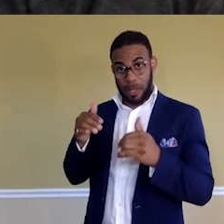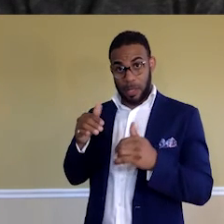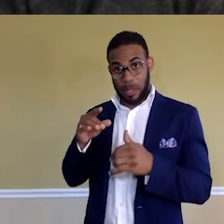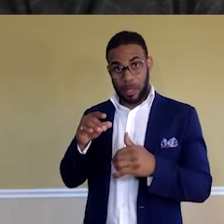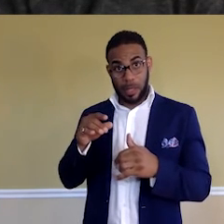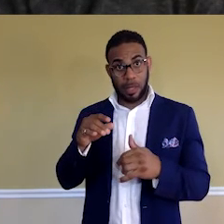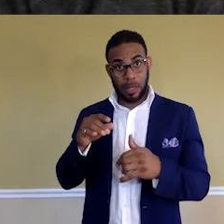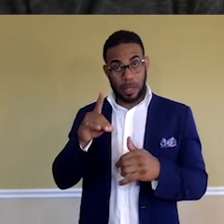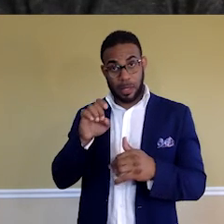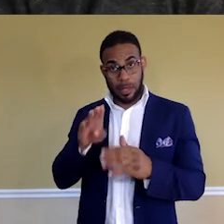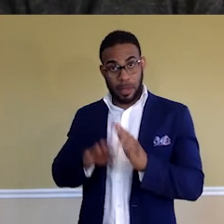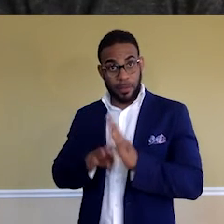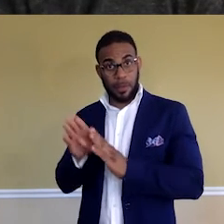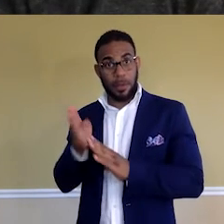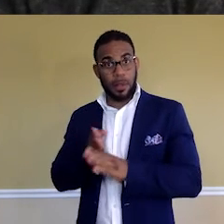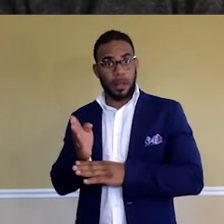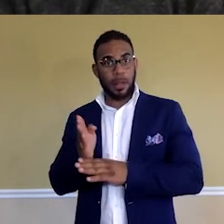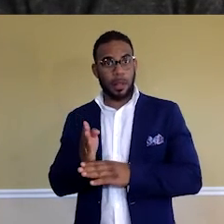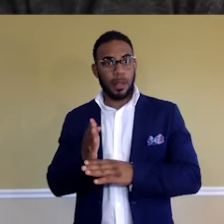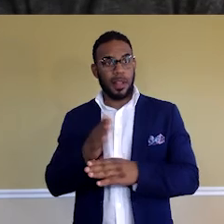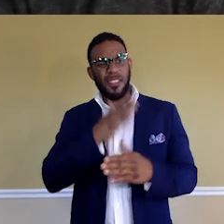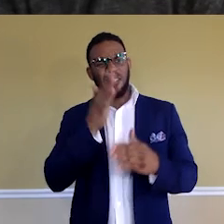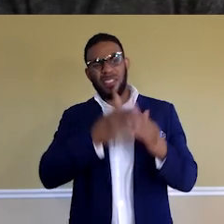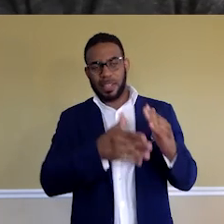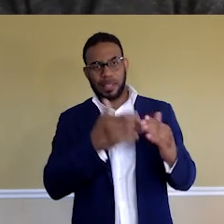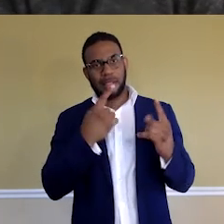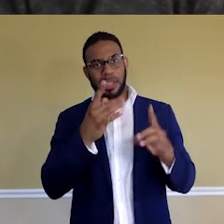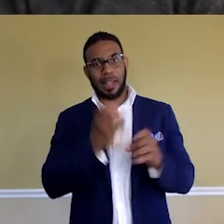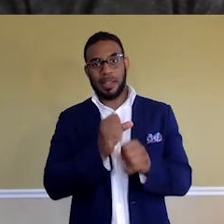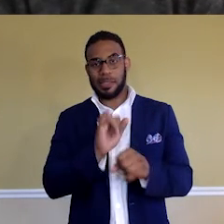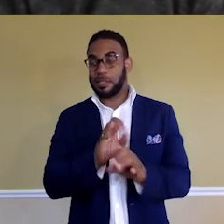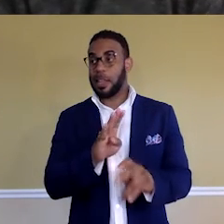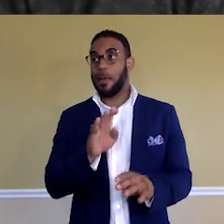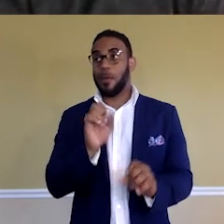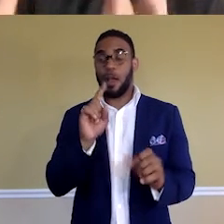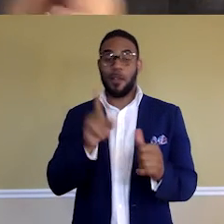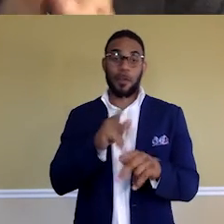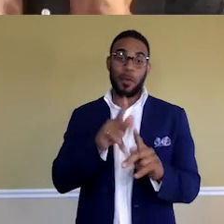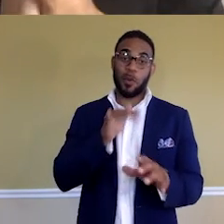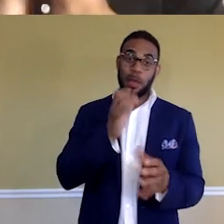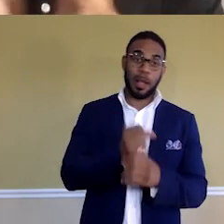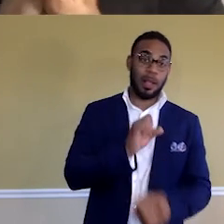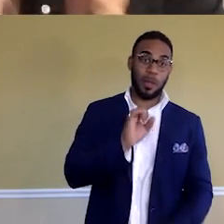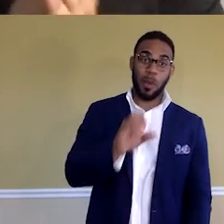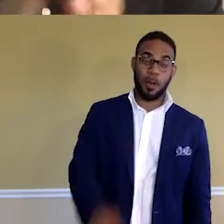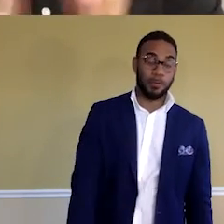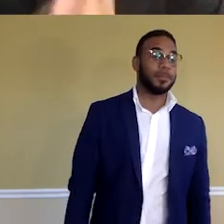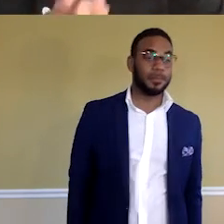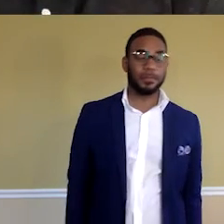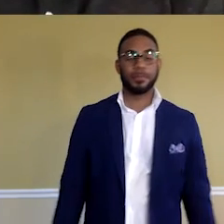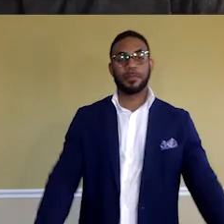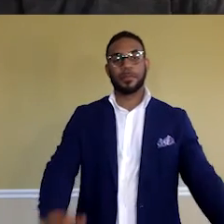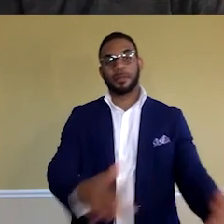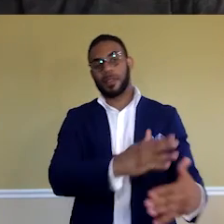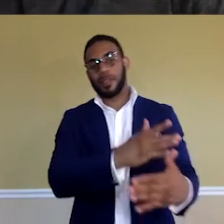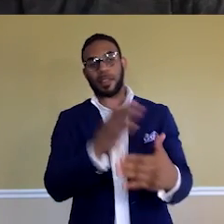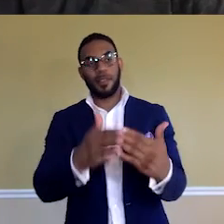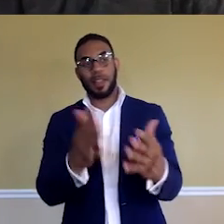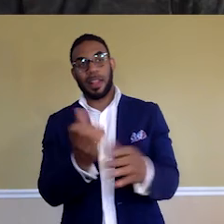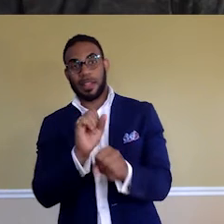the offer before the program finished. That was the first person who got a job, got an offer before the program finished. I had a three-stage selection